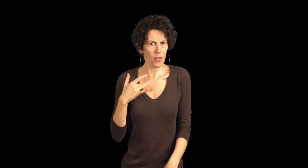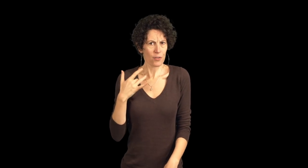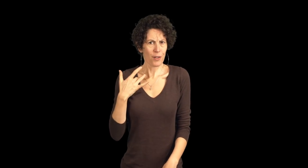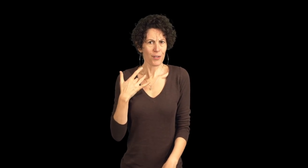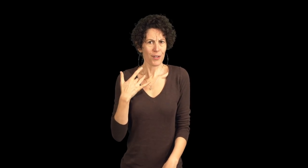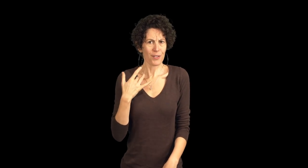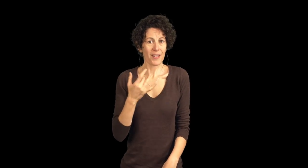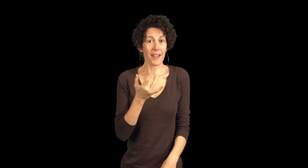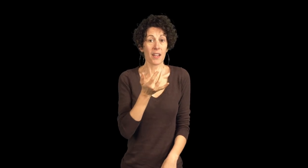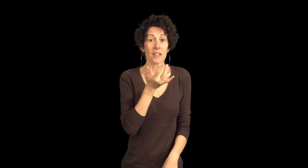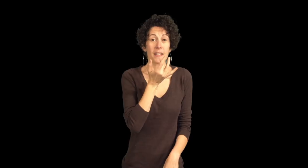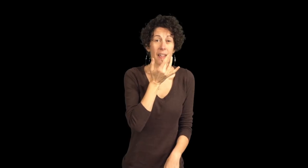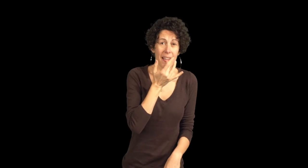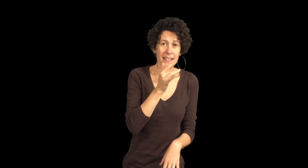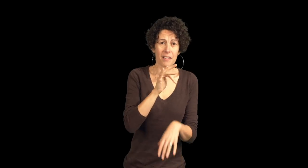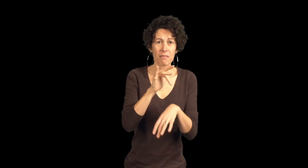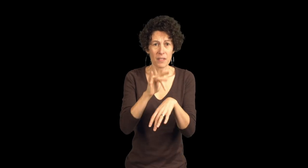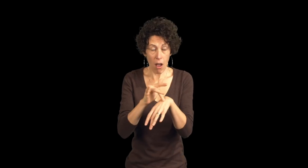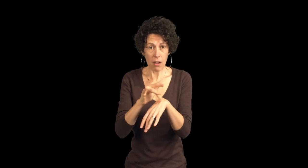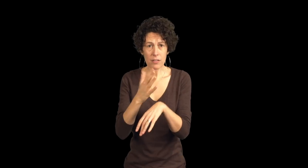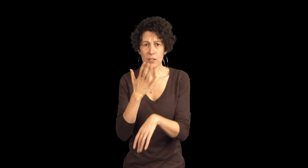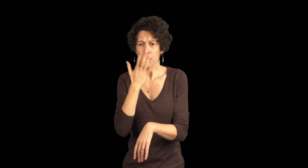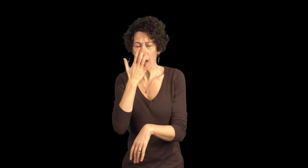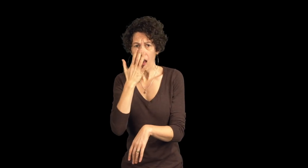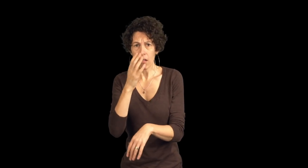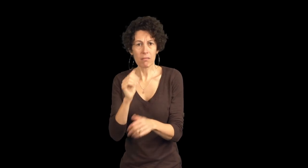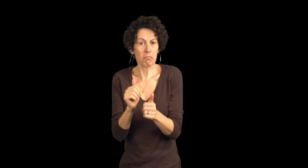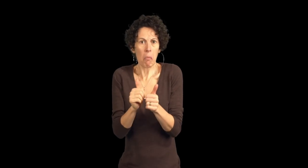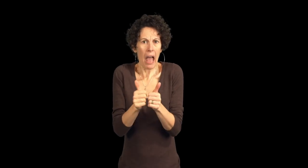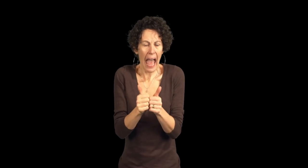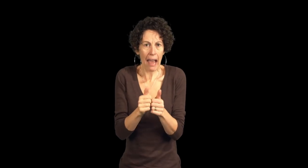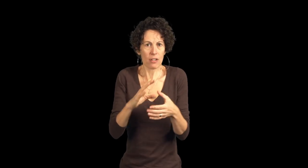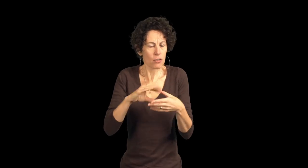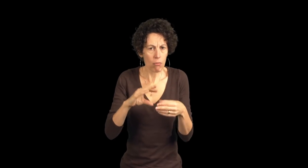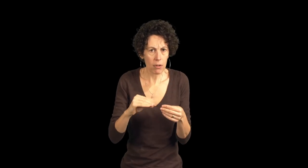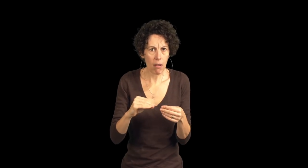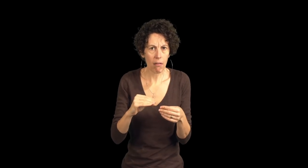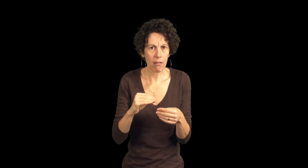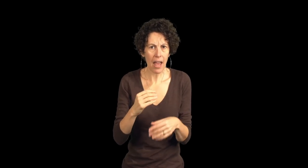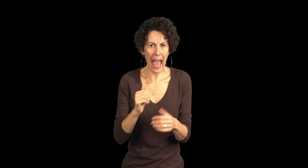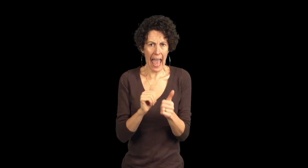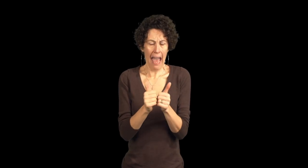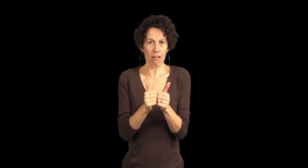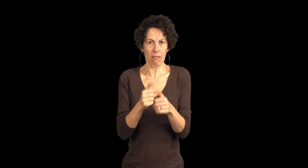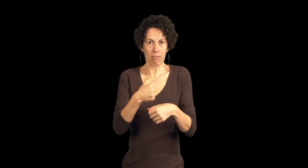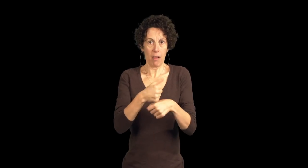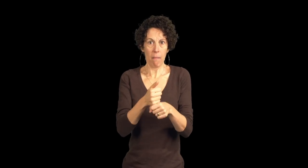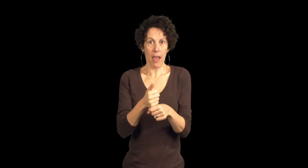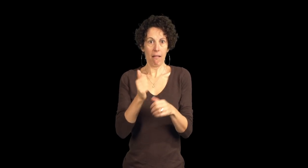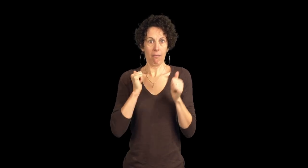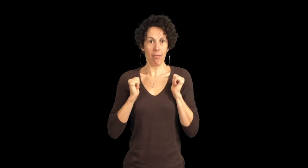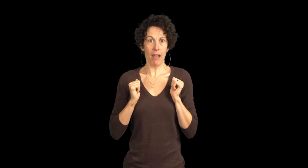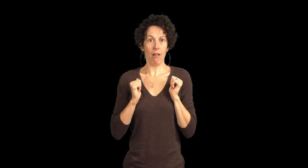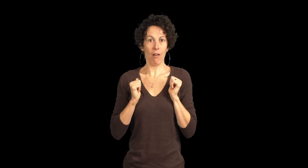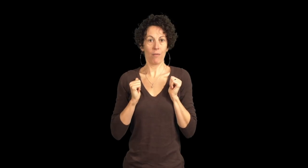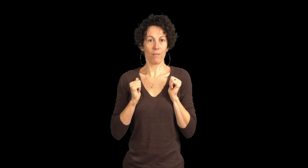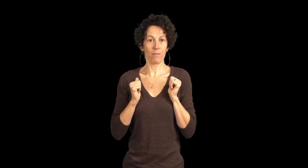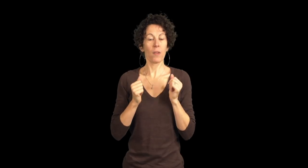senses taste, touch, and smell. How can you tell a story with those? How can you make theatre with